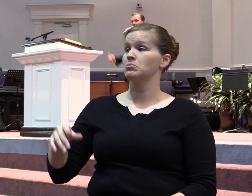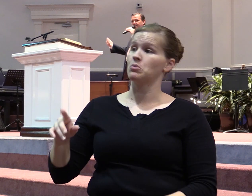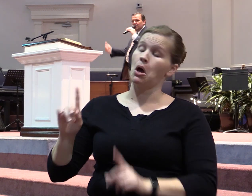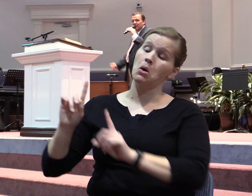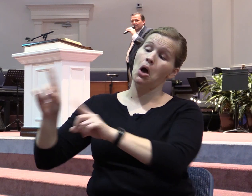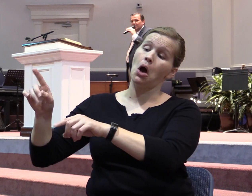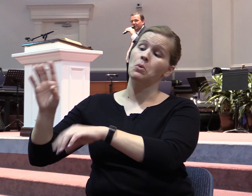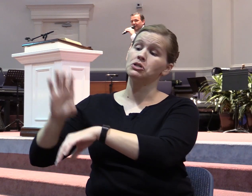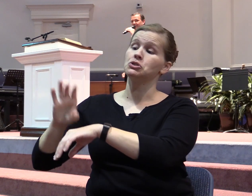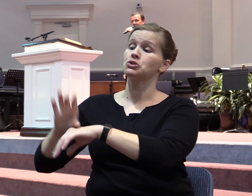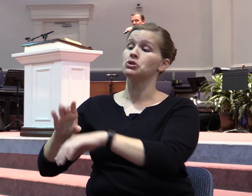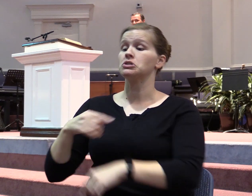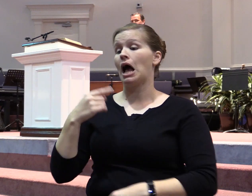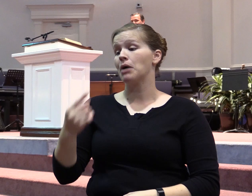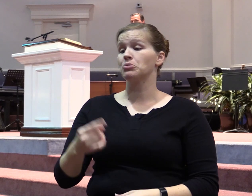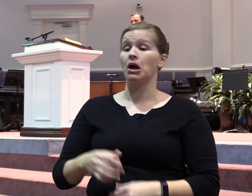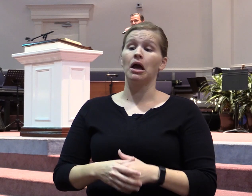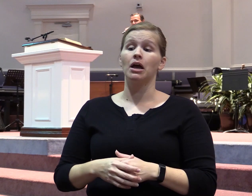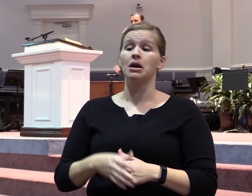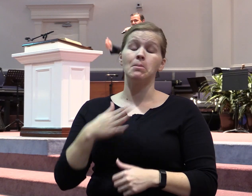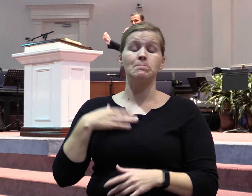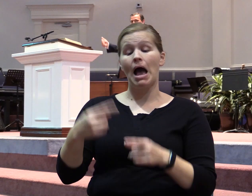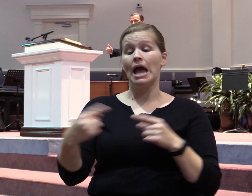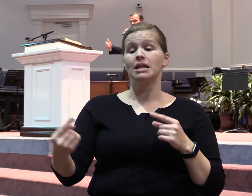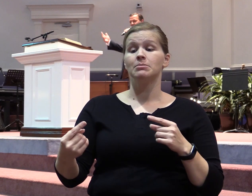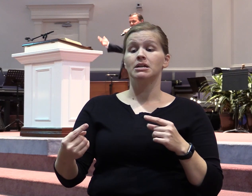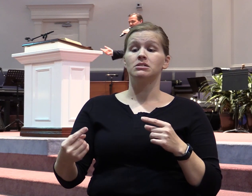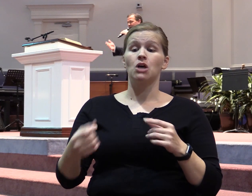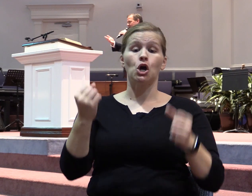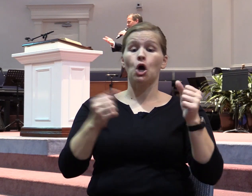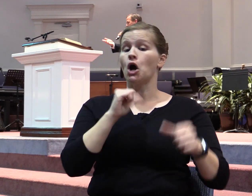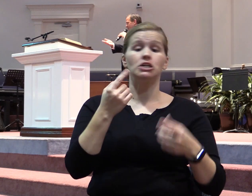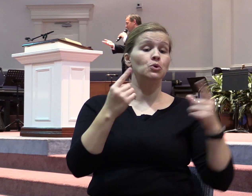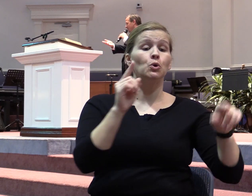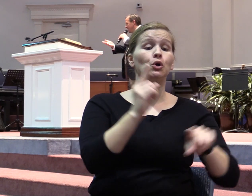break school out, going down a hill, I prayed this bad thing, I don't think that's what God was talking about.